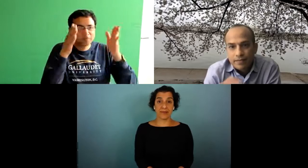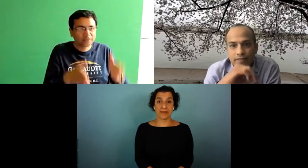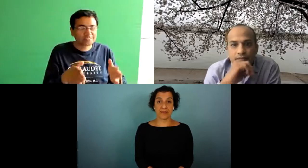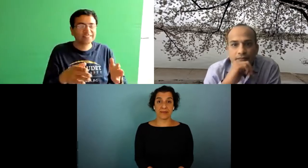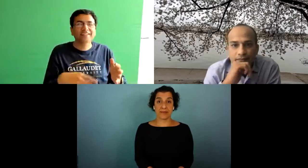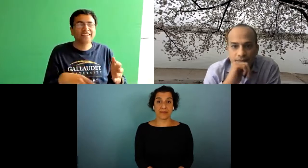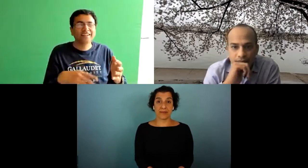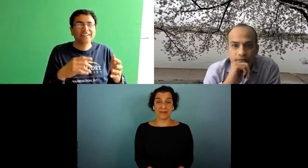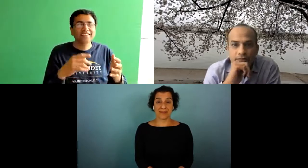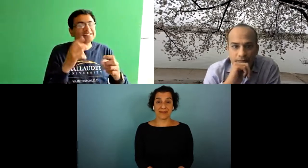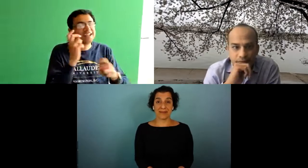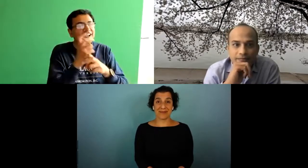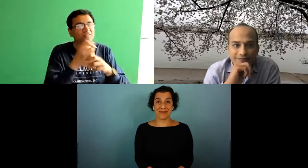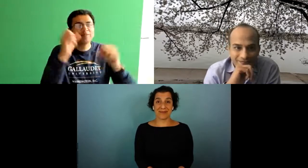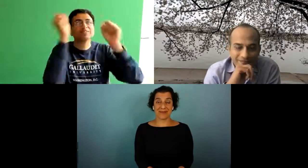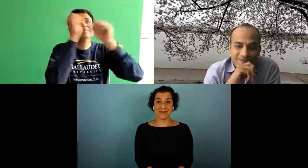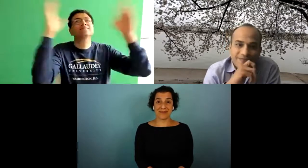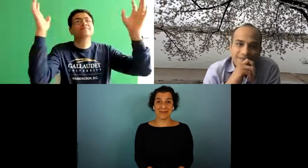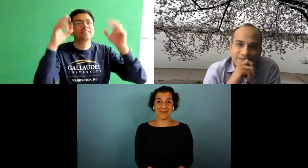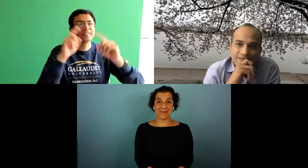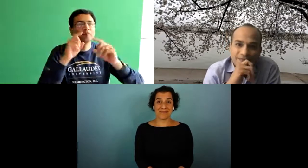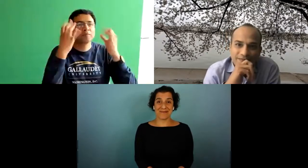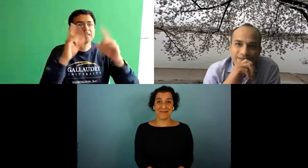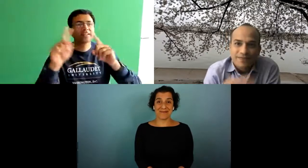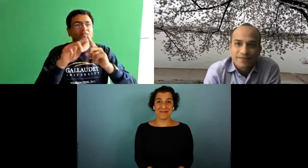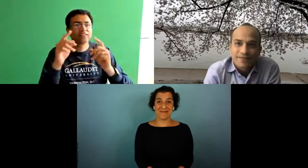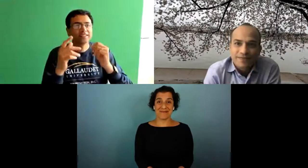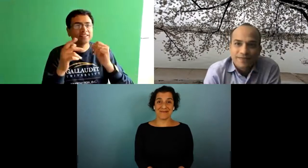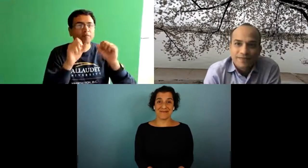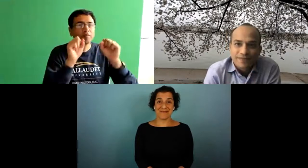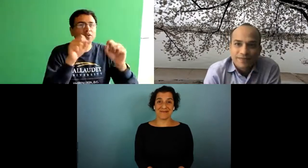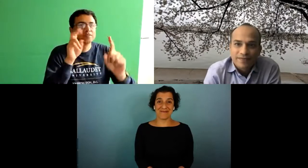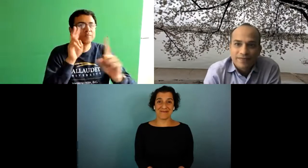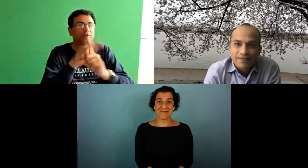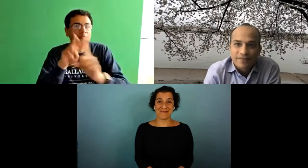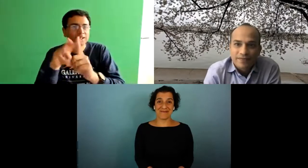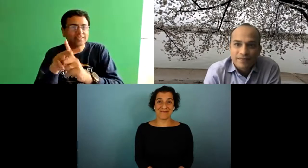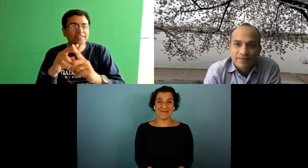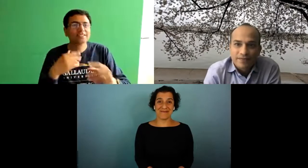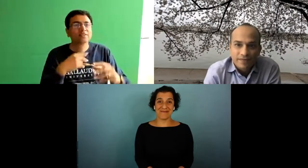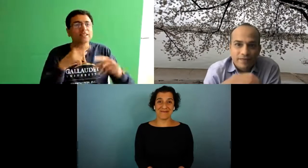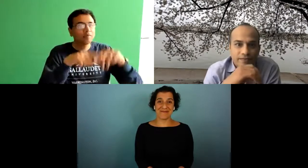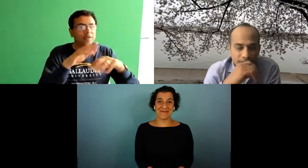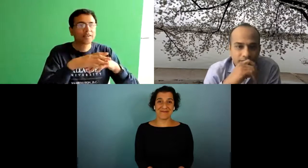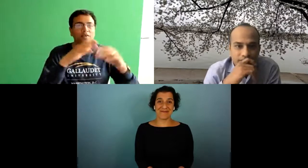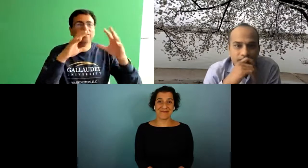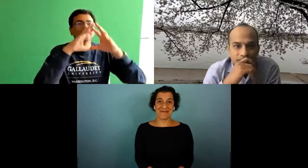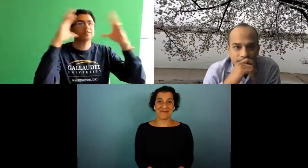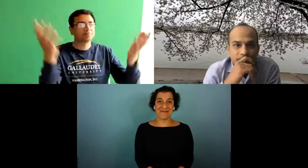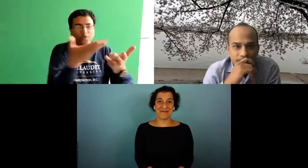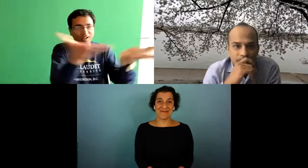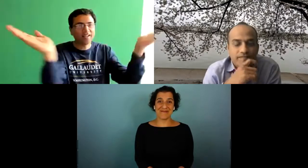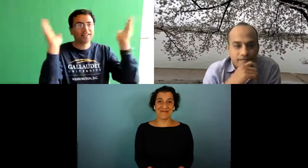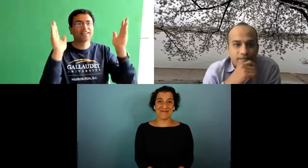well technically as a technologically focused person it's hard for me to think about the full scale or range of